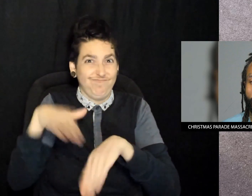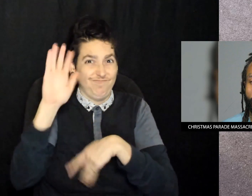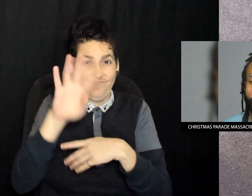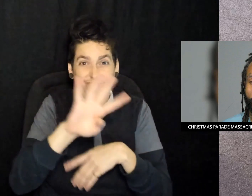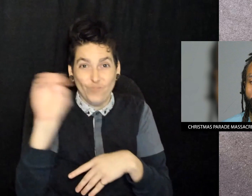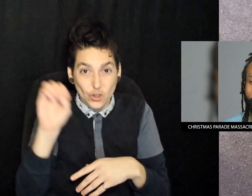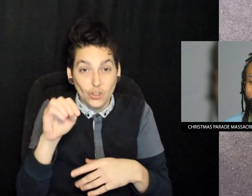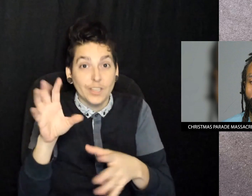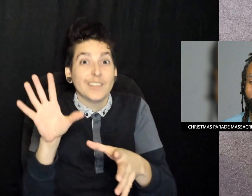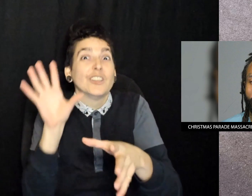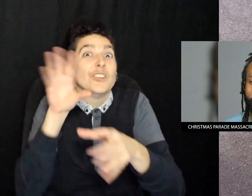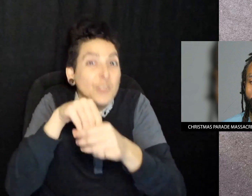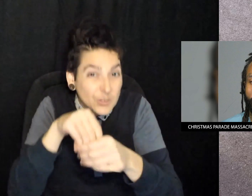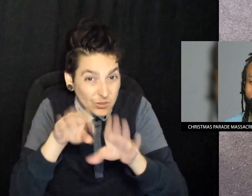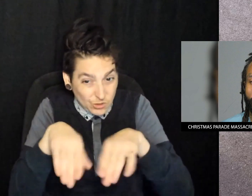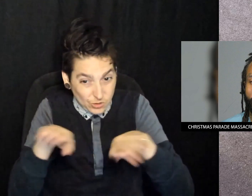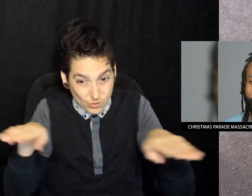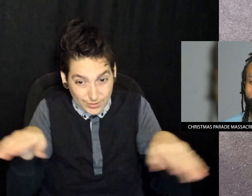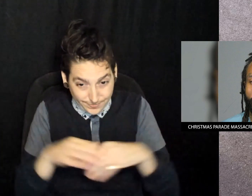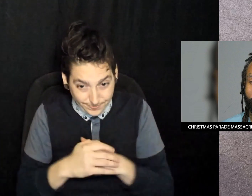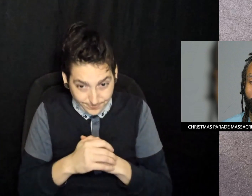injuring over 40 people, including children.